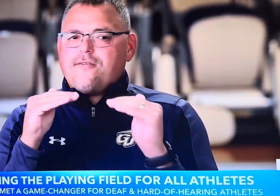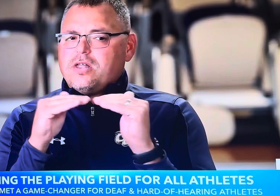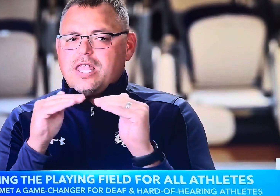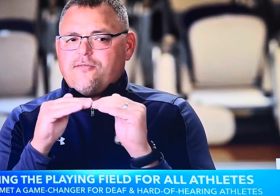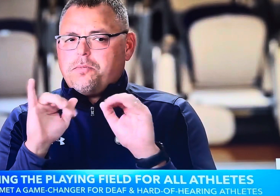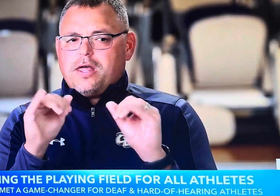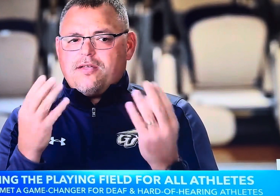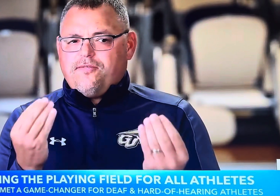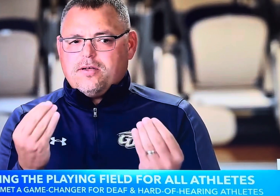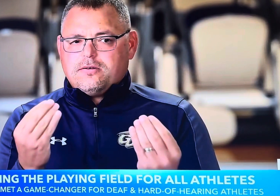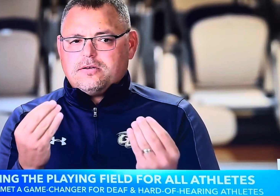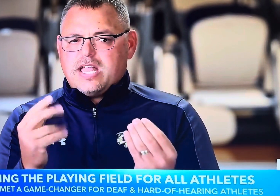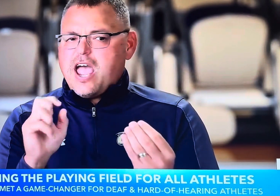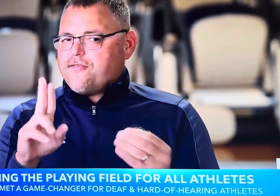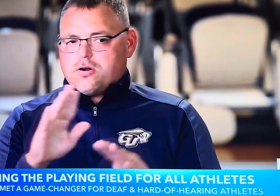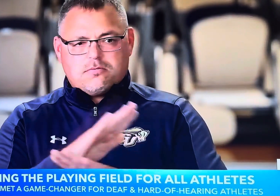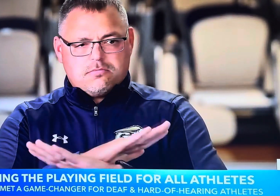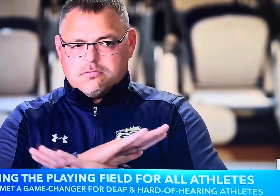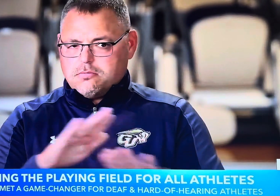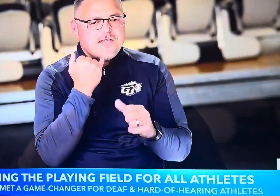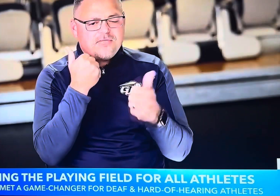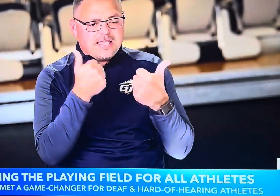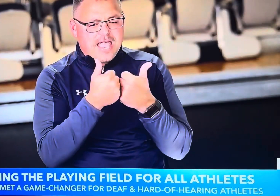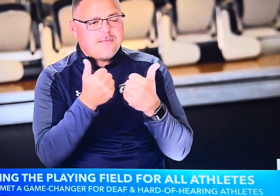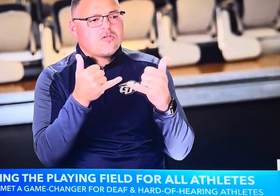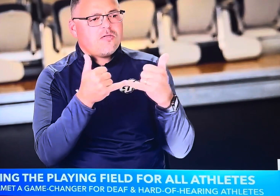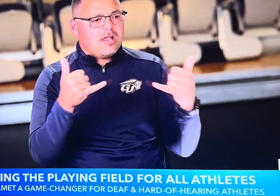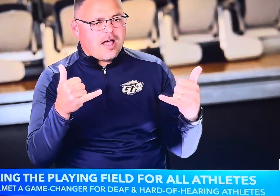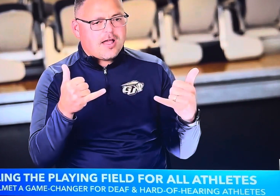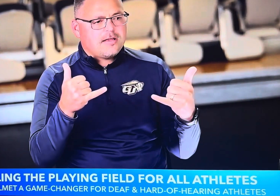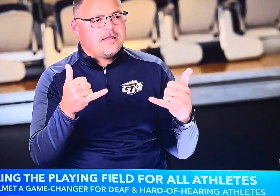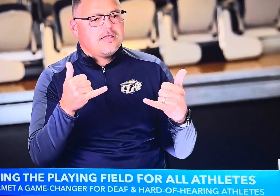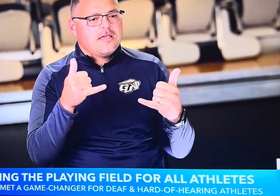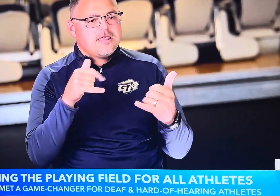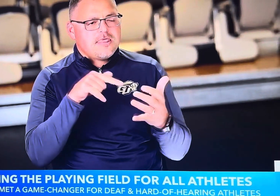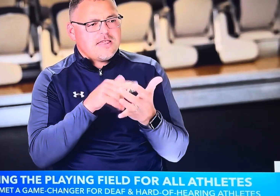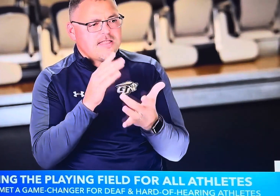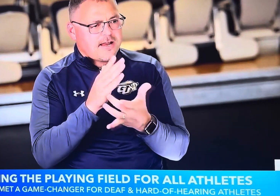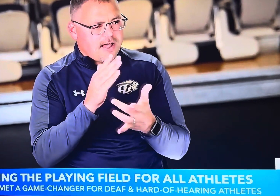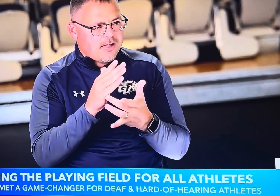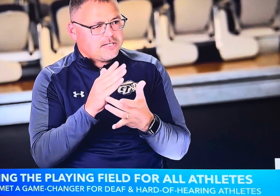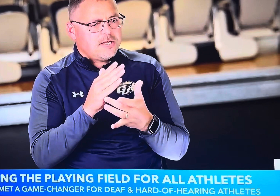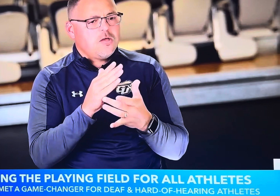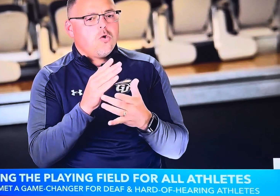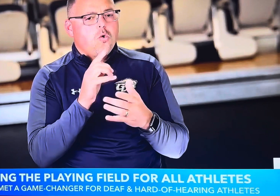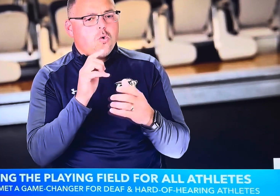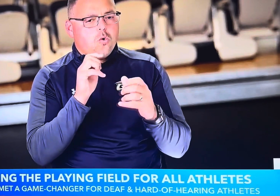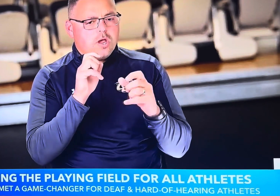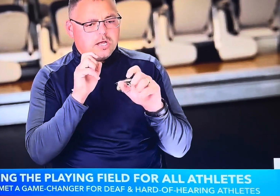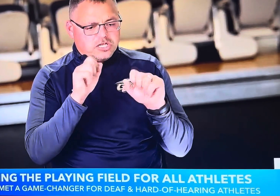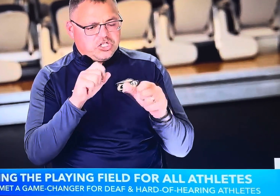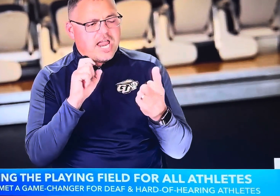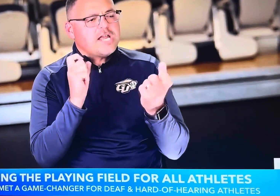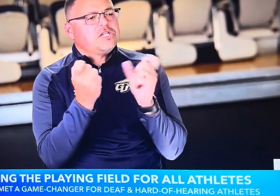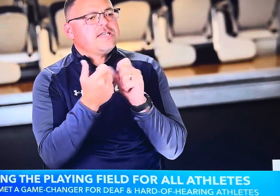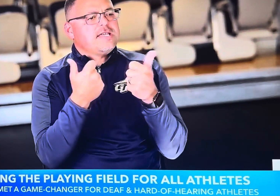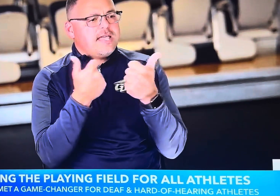have a level playing field ever. If the game is on the line, this technology can change the